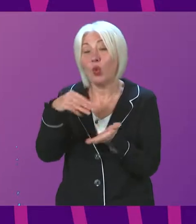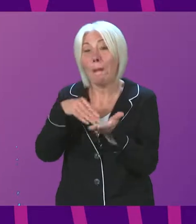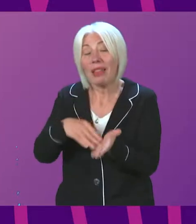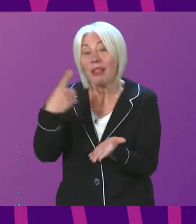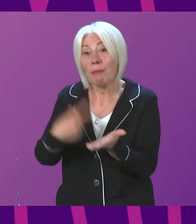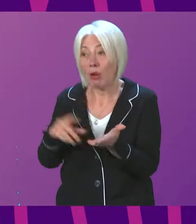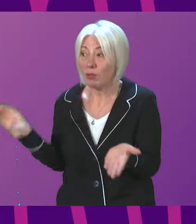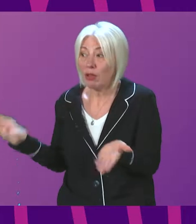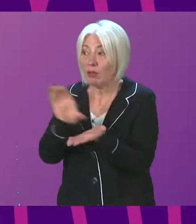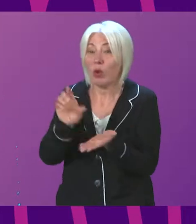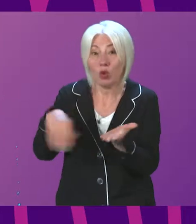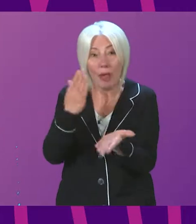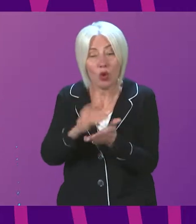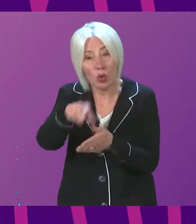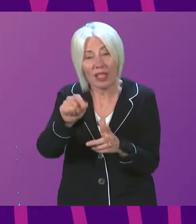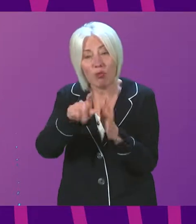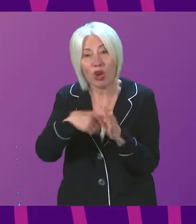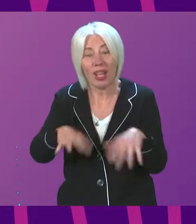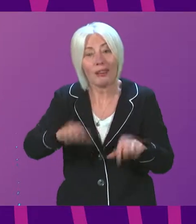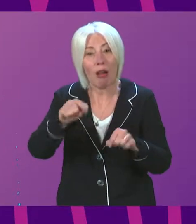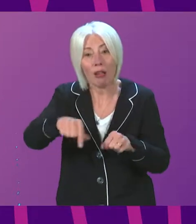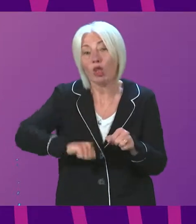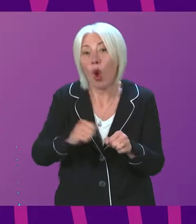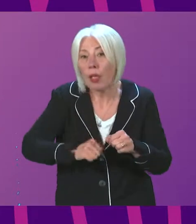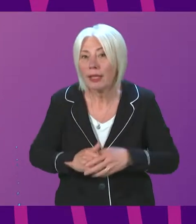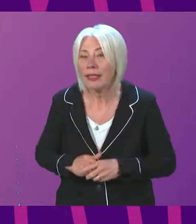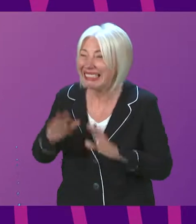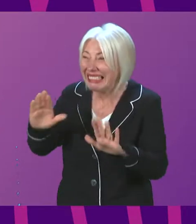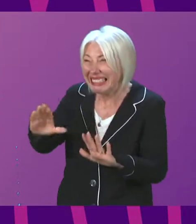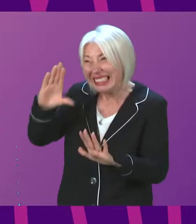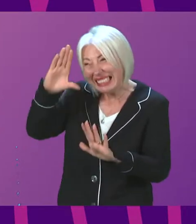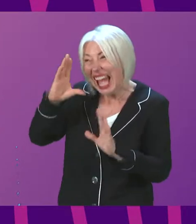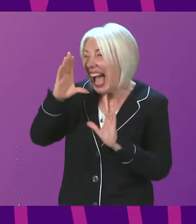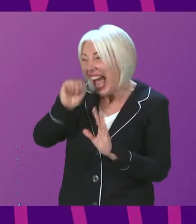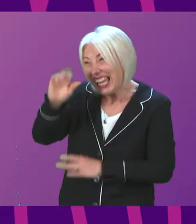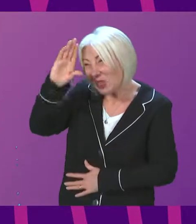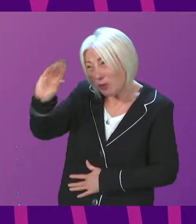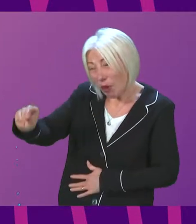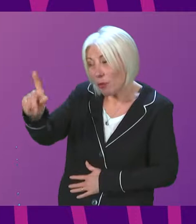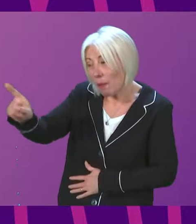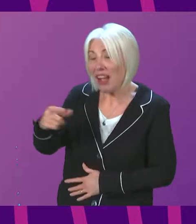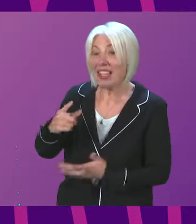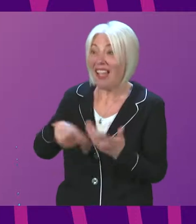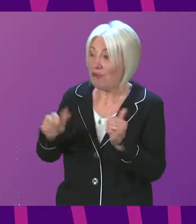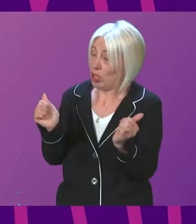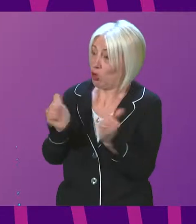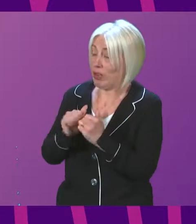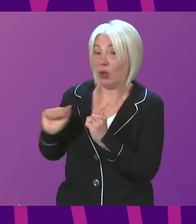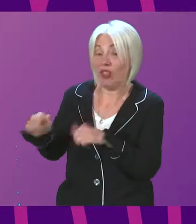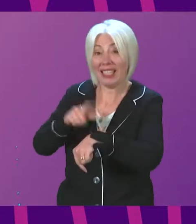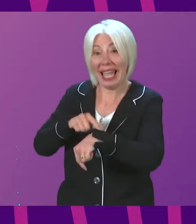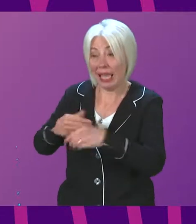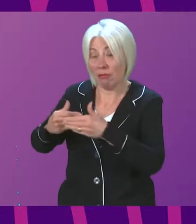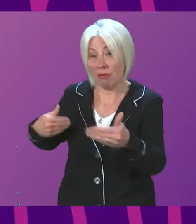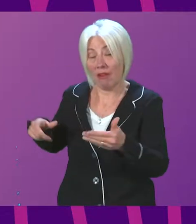Scotland? First Minister. Well, I hate to be the one to break it to Liam Kerr, but had we gone with the UK Government timescale